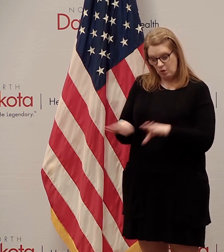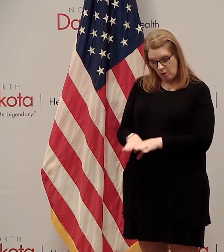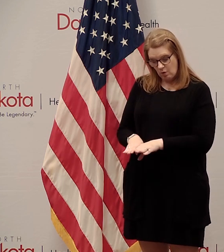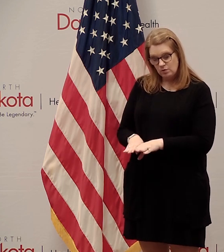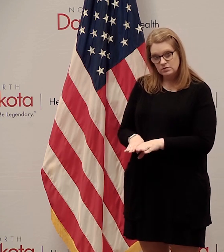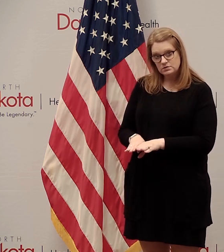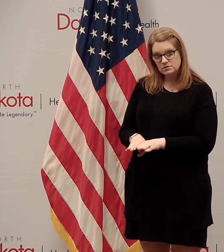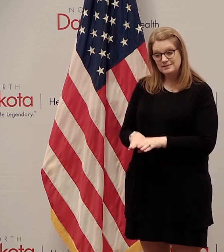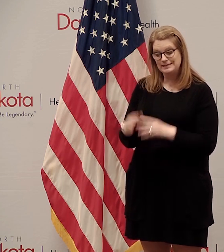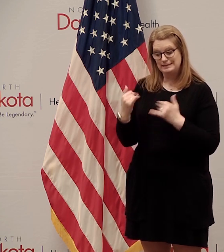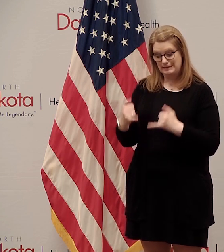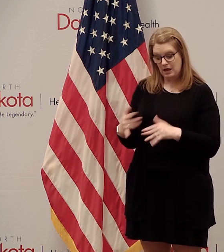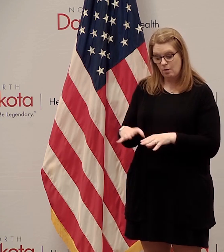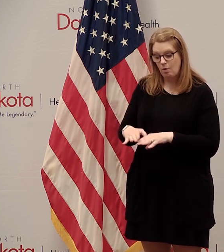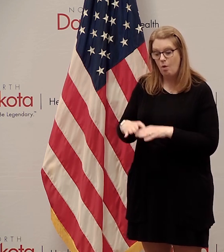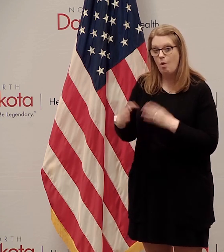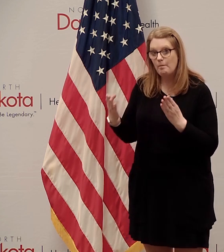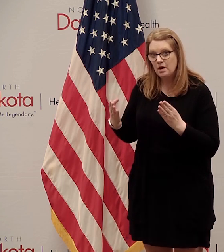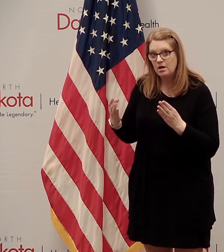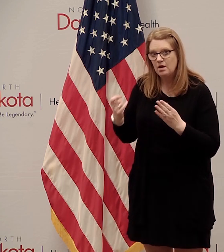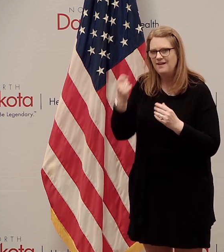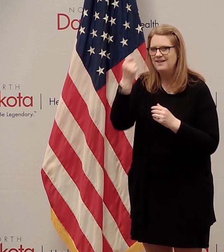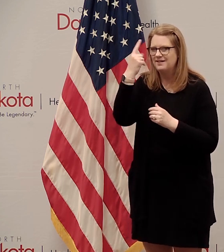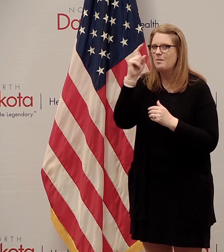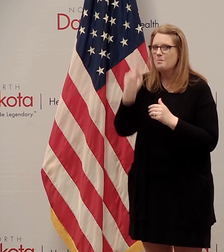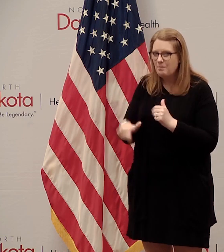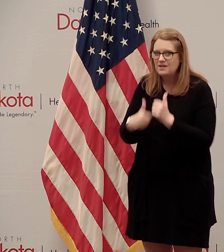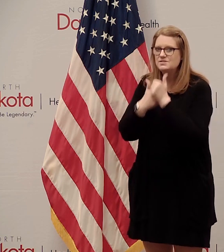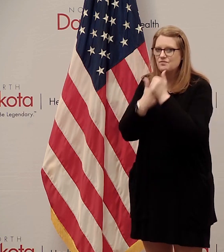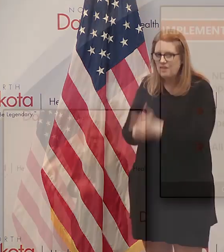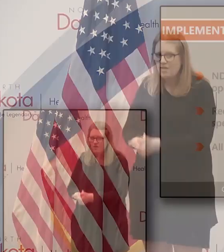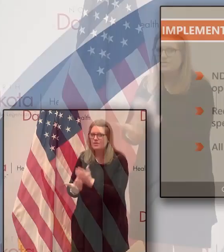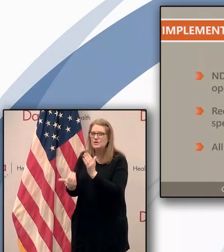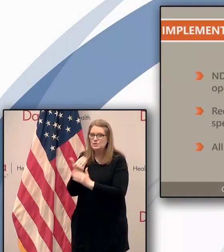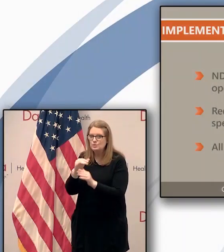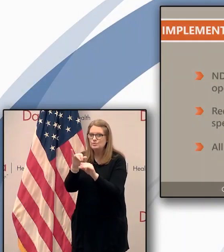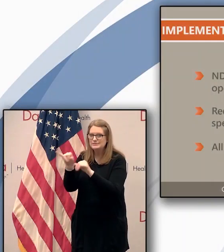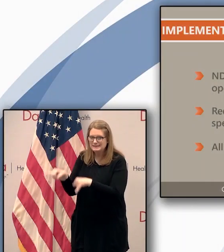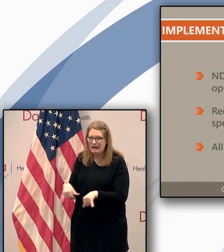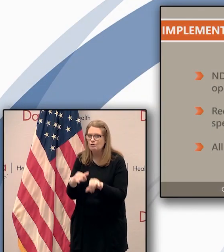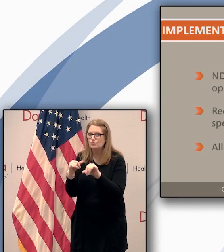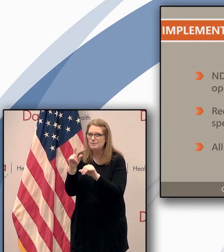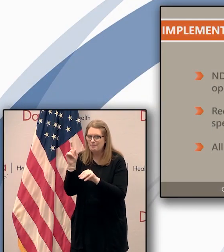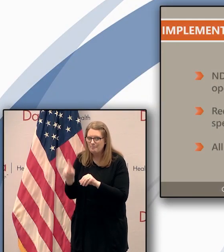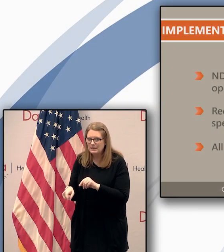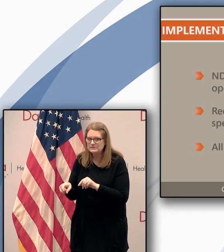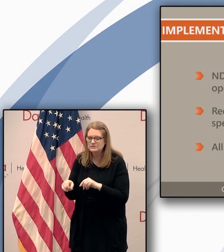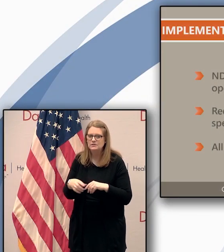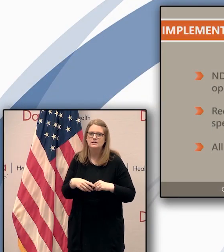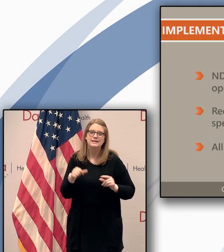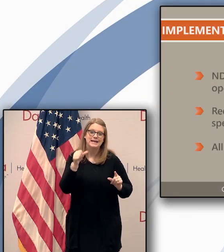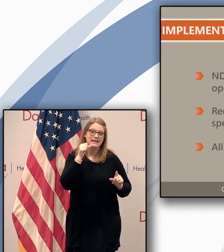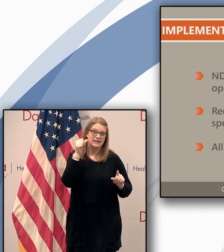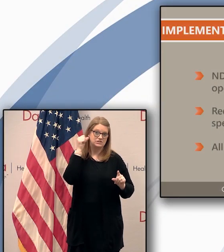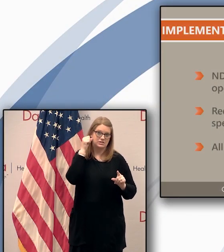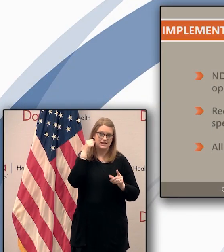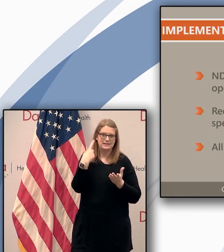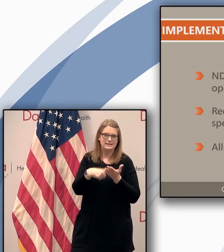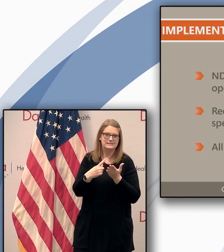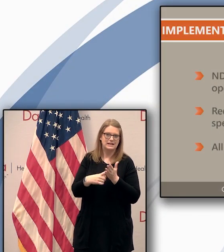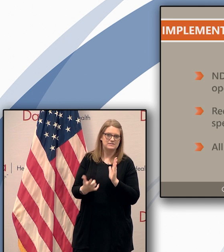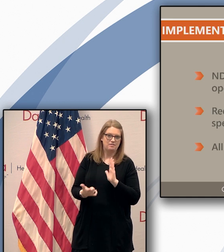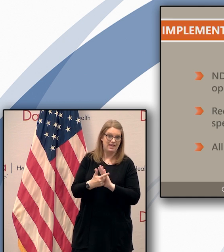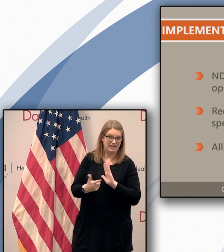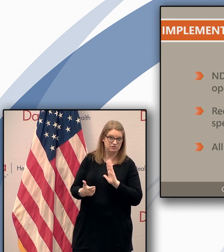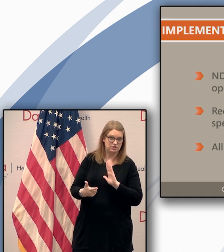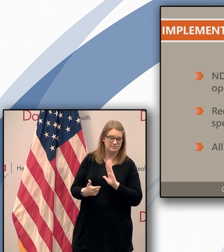must uh follow those uh new standards and there was a question yesterday uh about violations and again i want to be clear